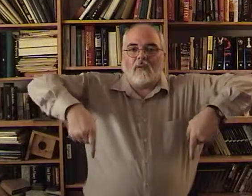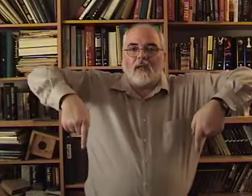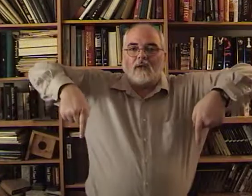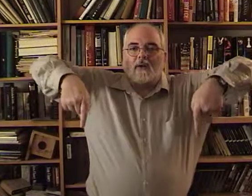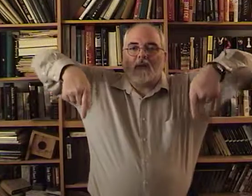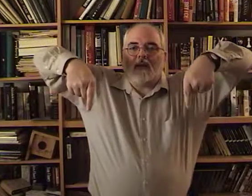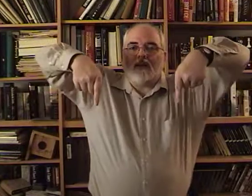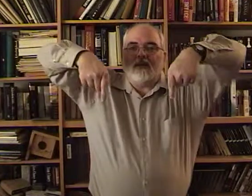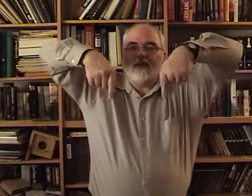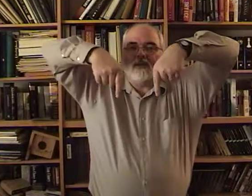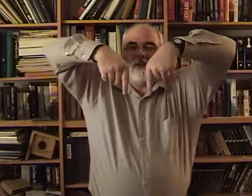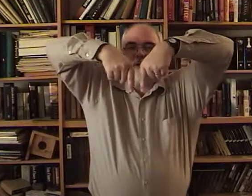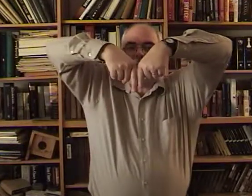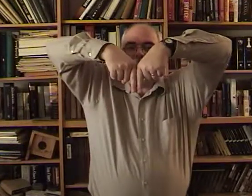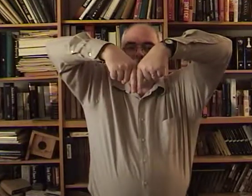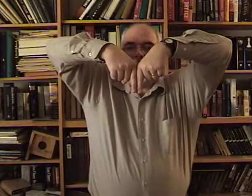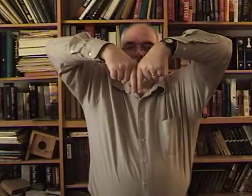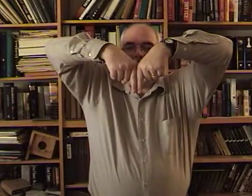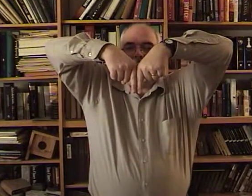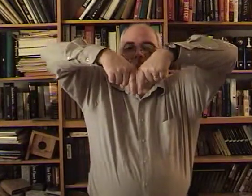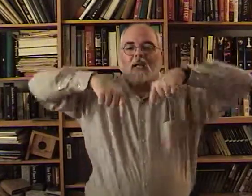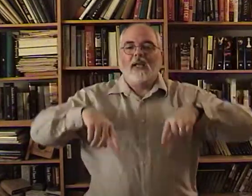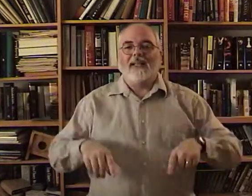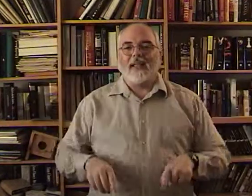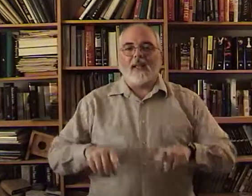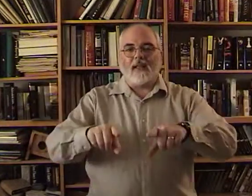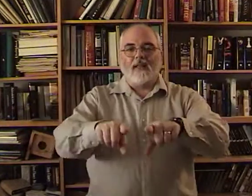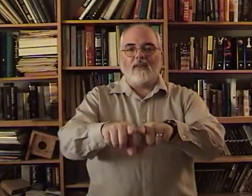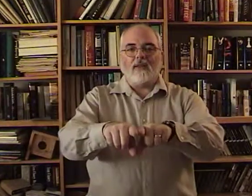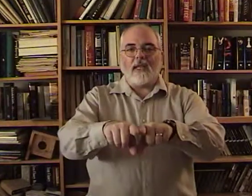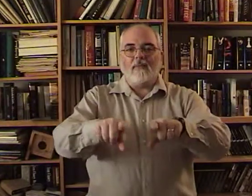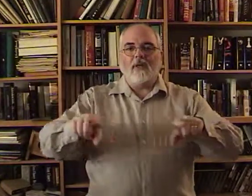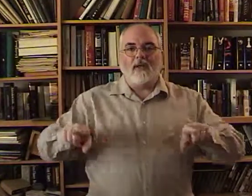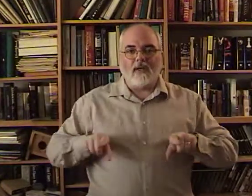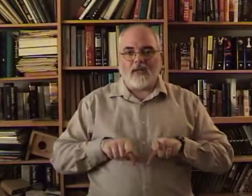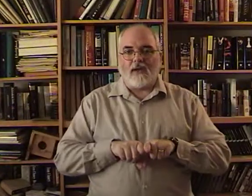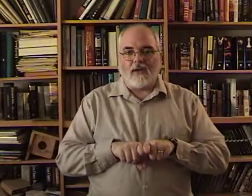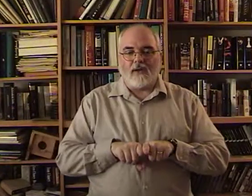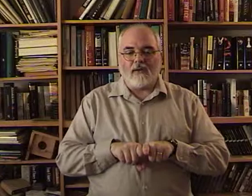together. They come back. together. It's kind of like. They're the same here. they are here.